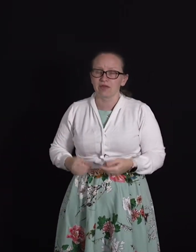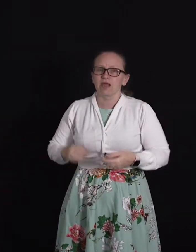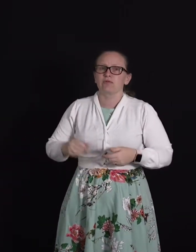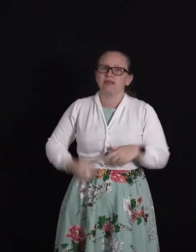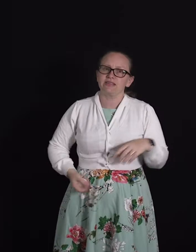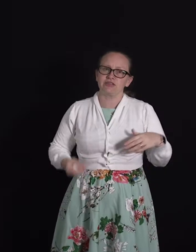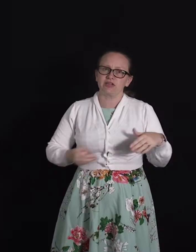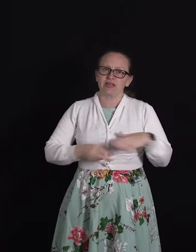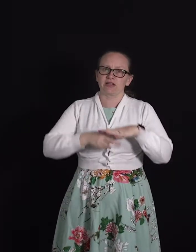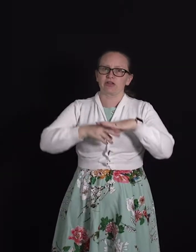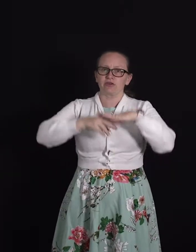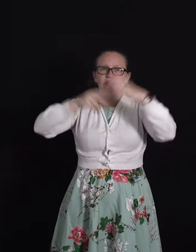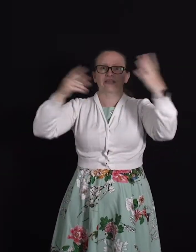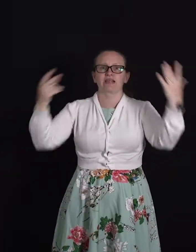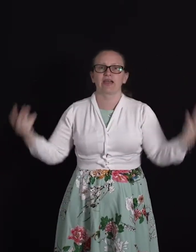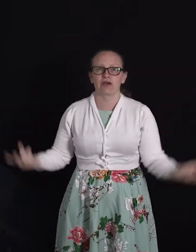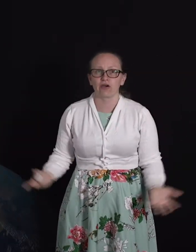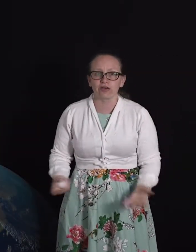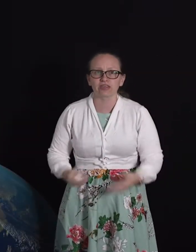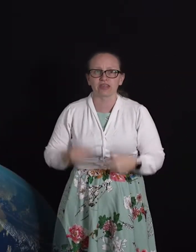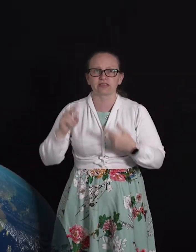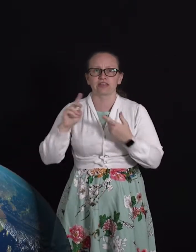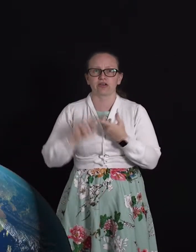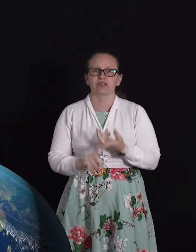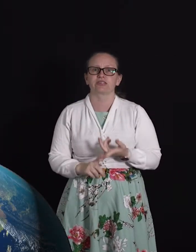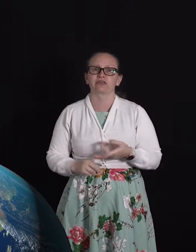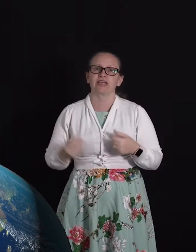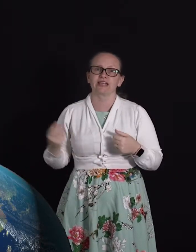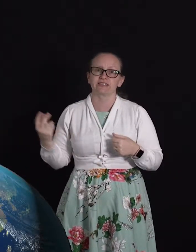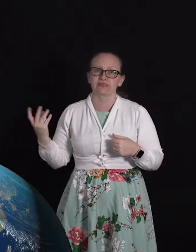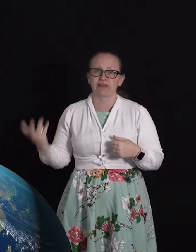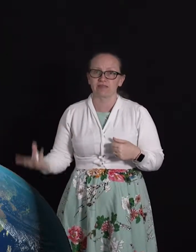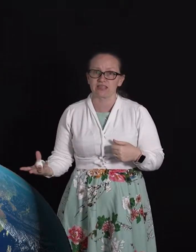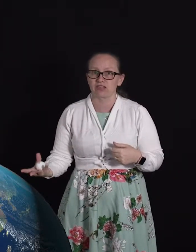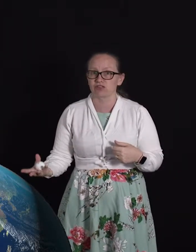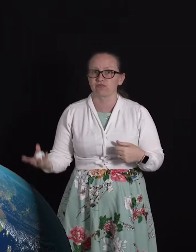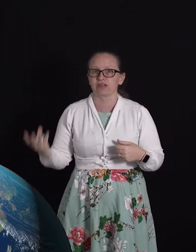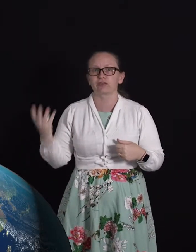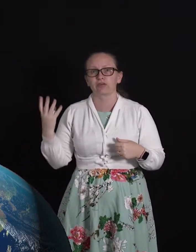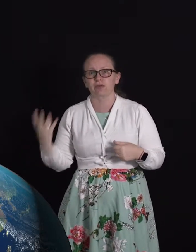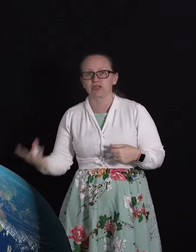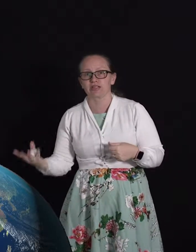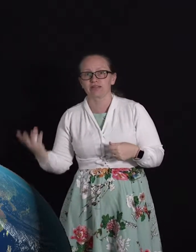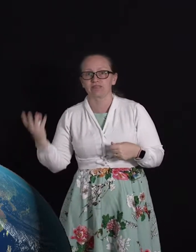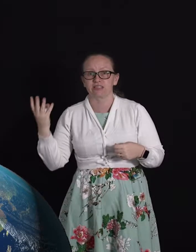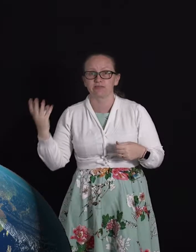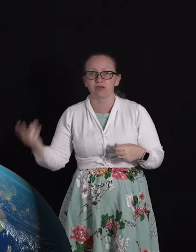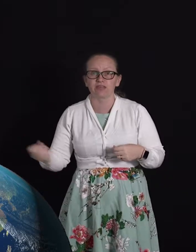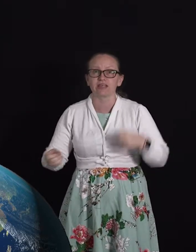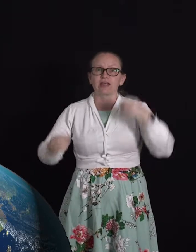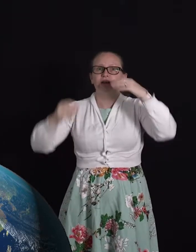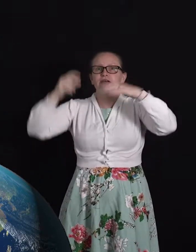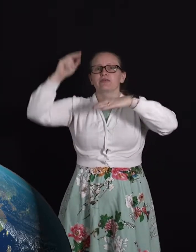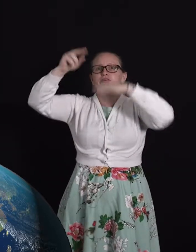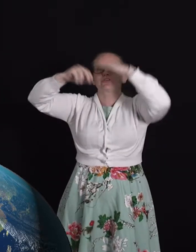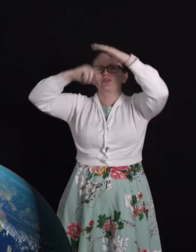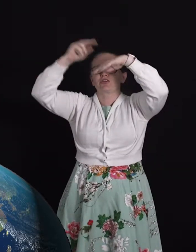we'd need to include the entire earth as the earth is creating the gravitational field through which the lift is moving and also the